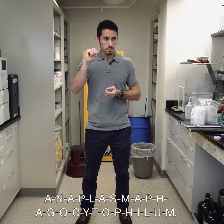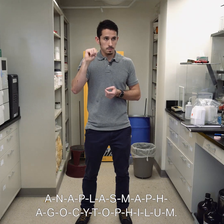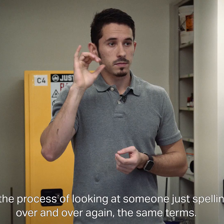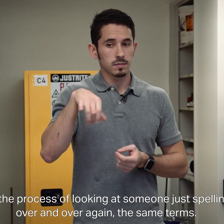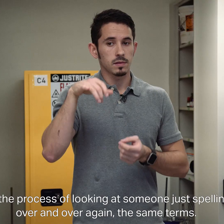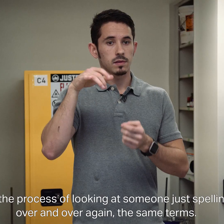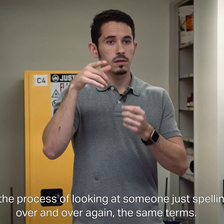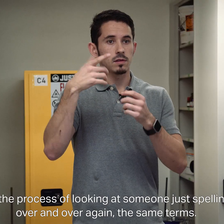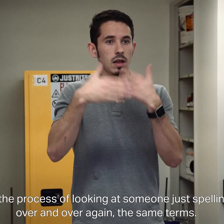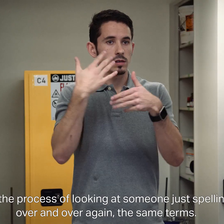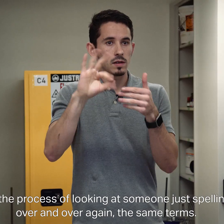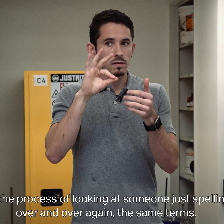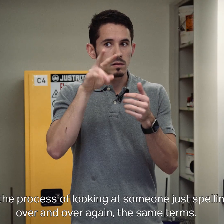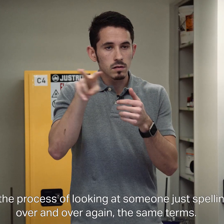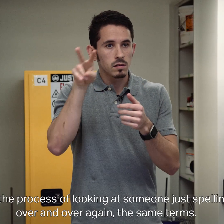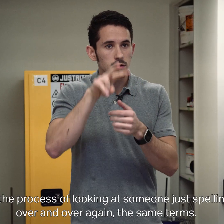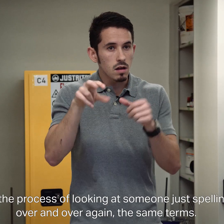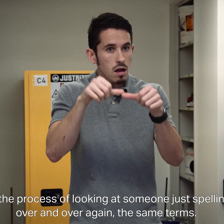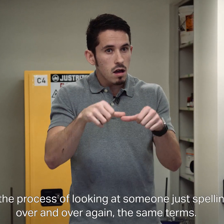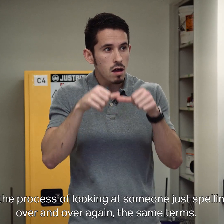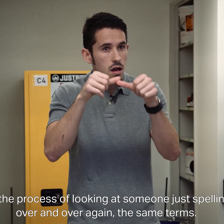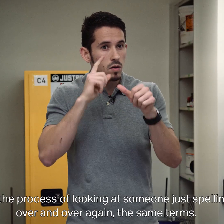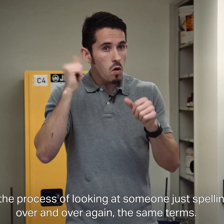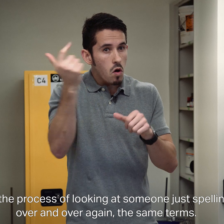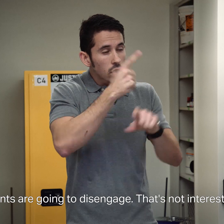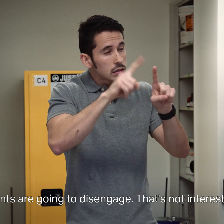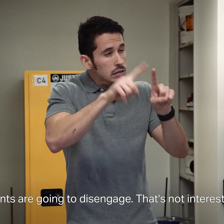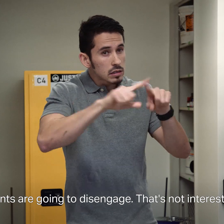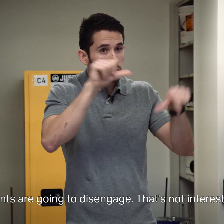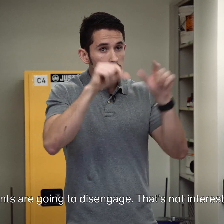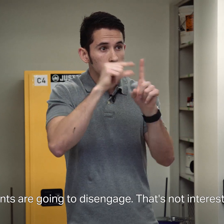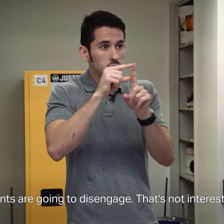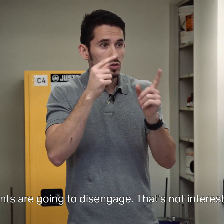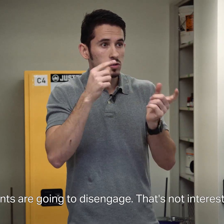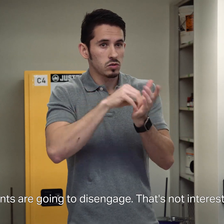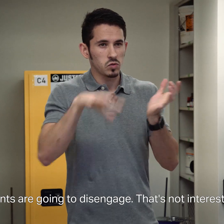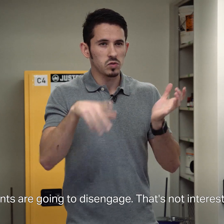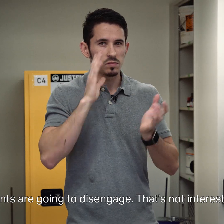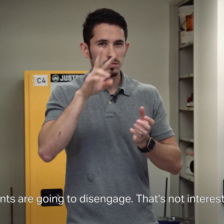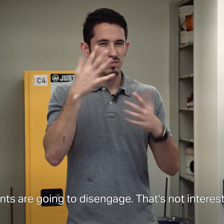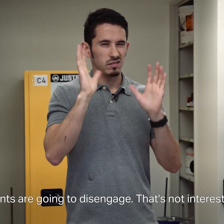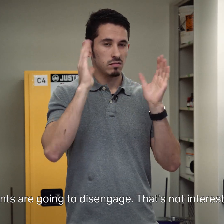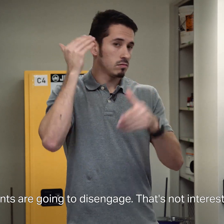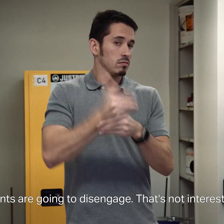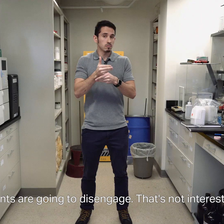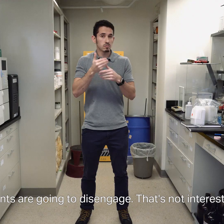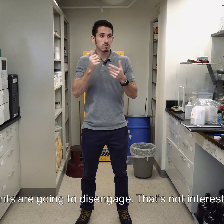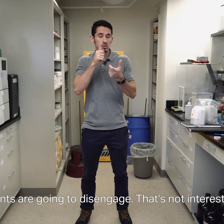It's a process of looking at someone just spelling over and over again the same terms. Students are going to disengage. That's not